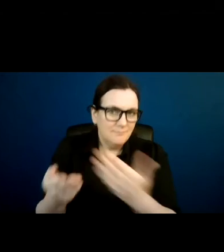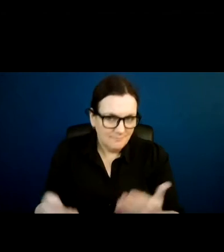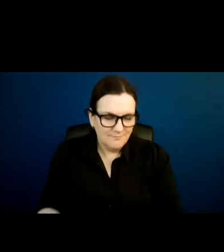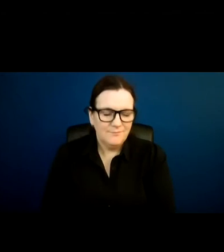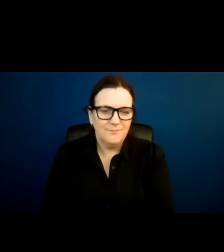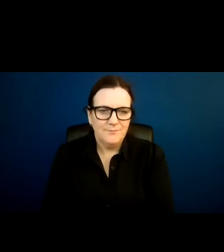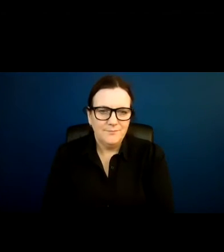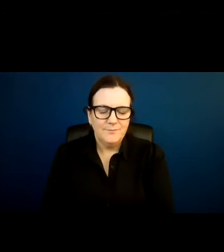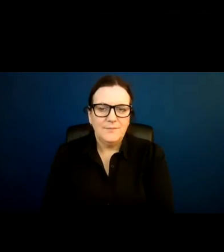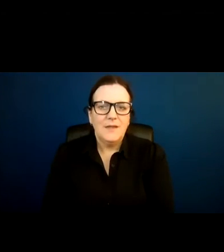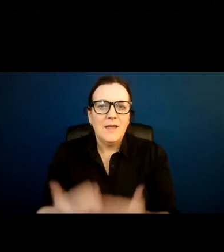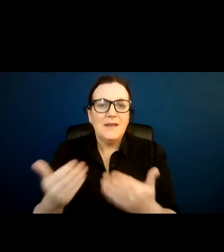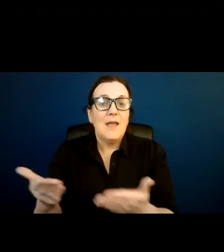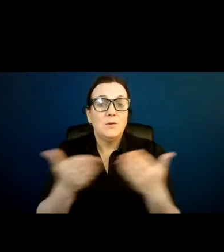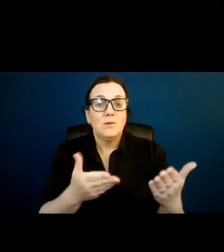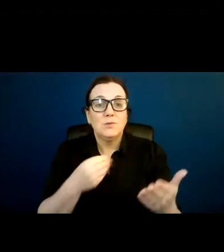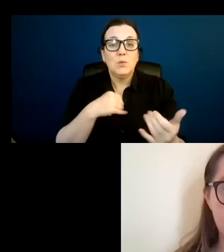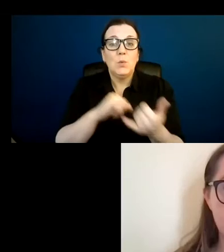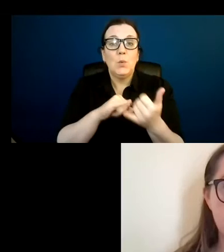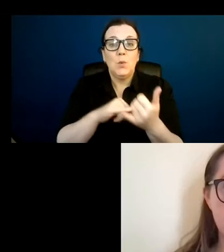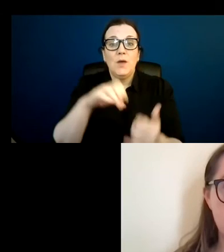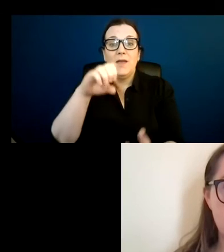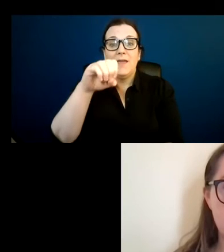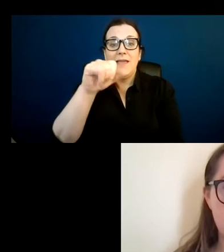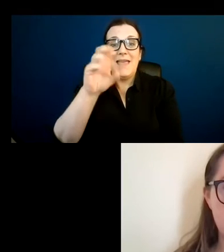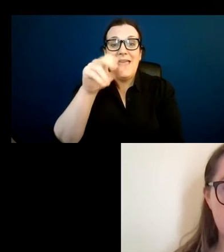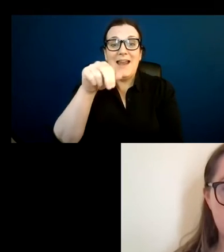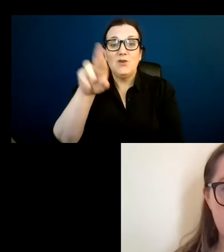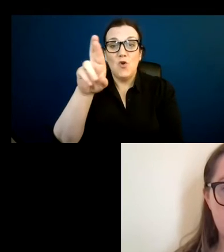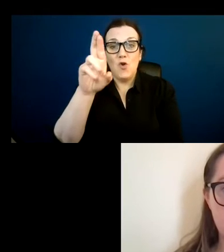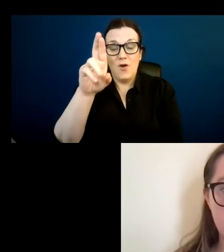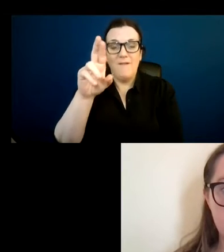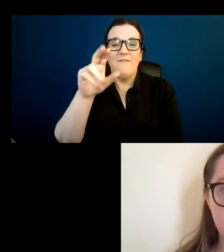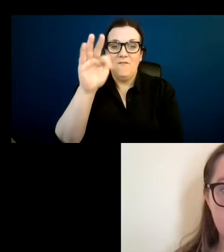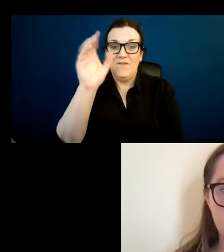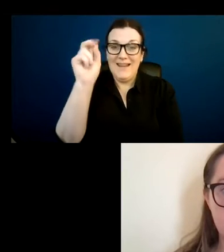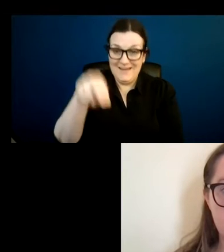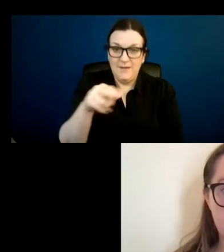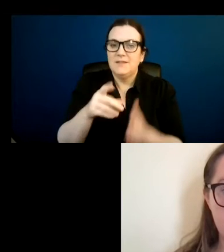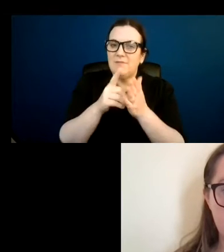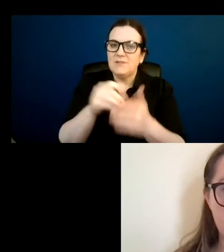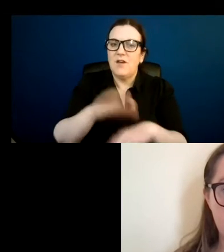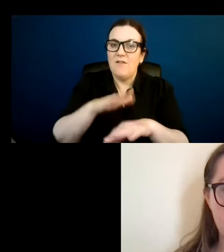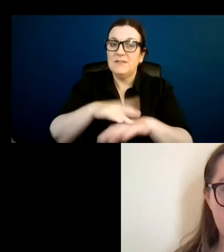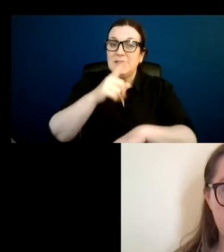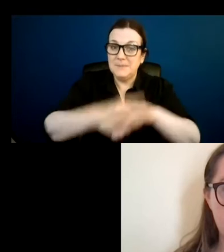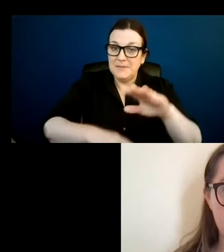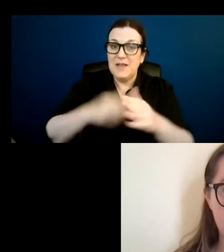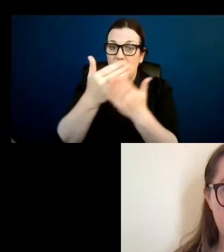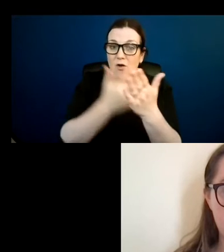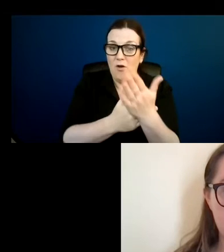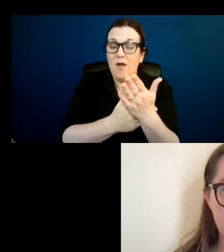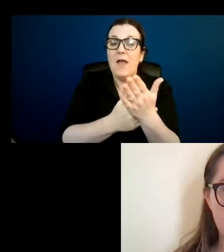I am now going to hand over to Eleanor Flynn, who is Director of the Centre for Disability Law and Policy at